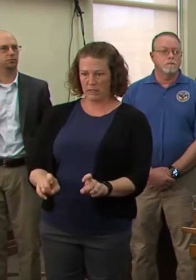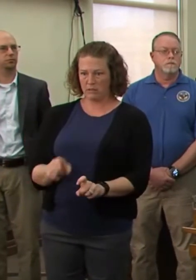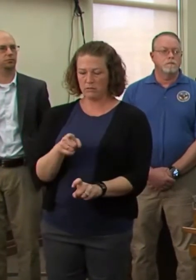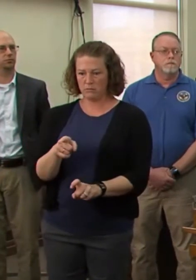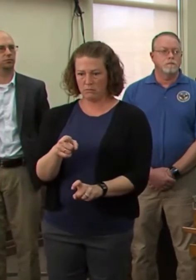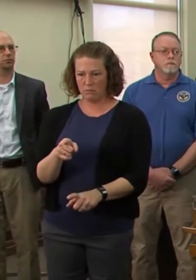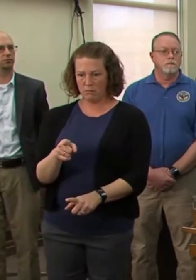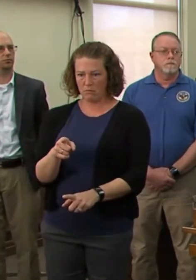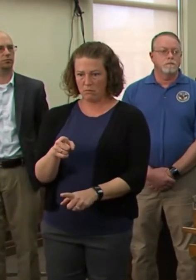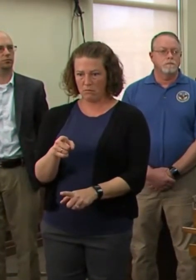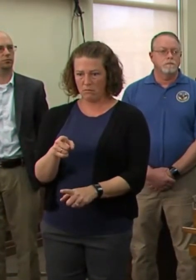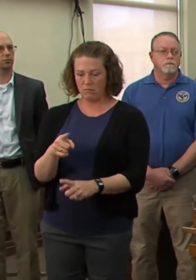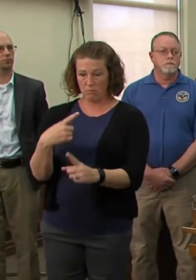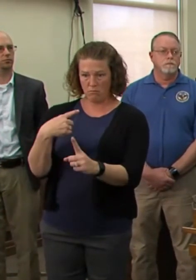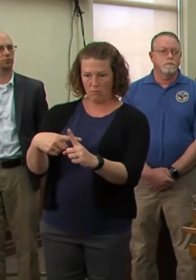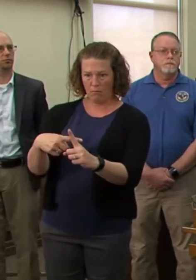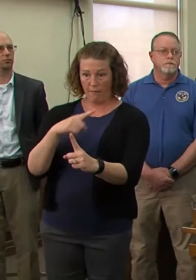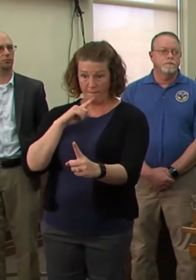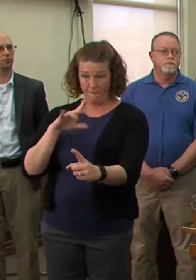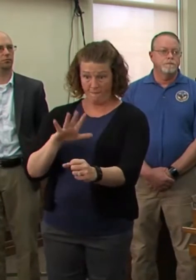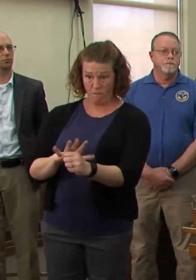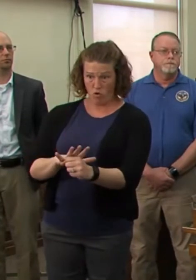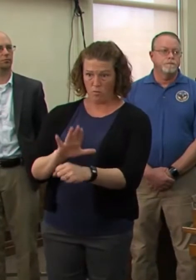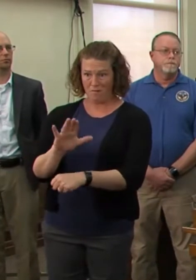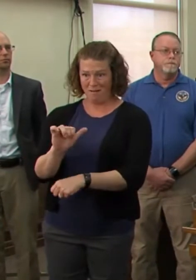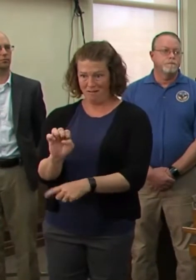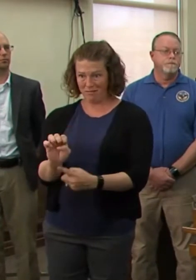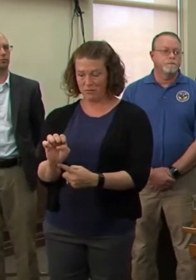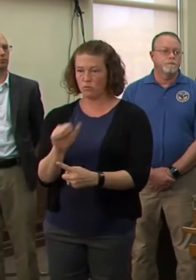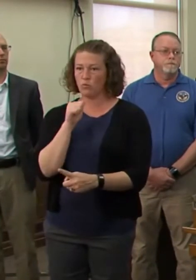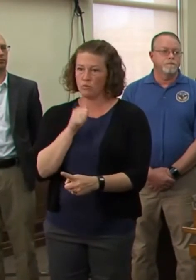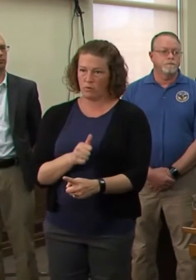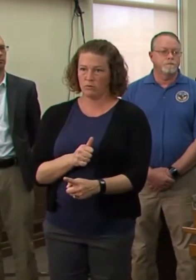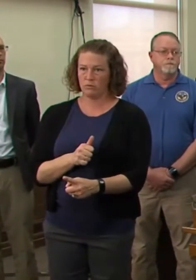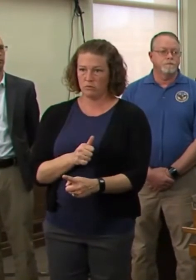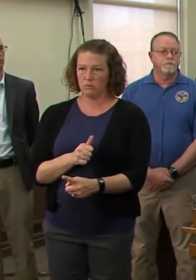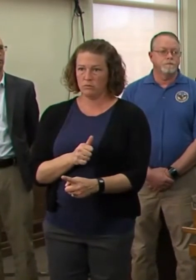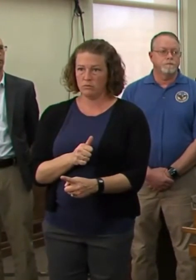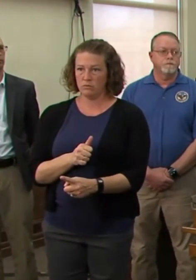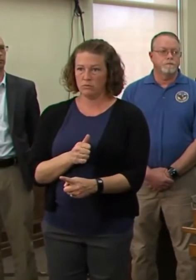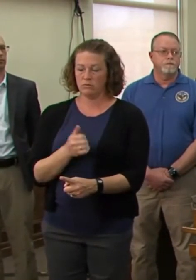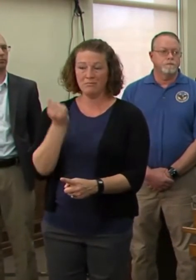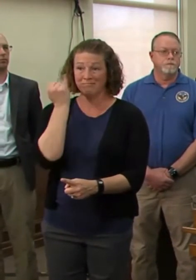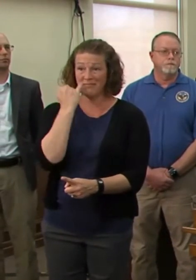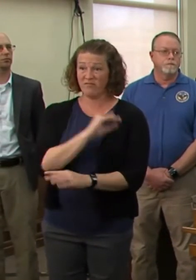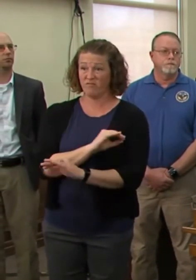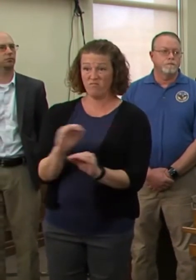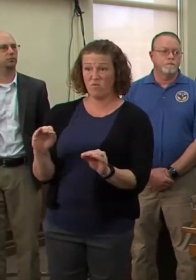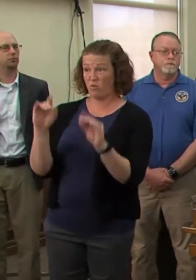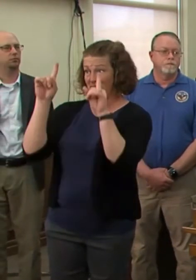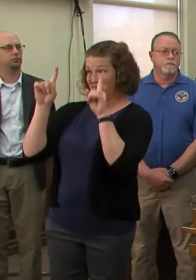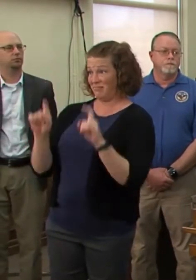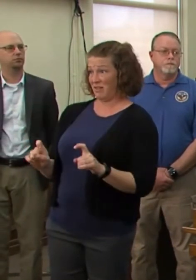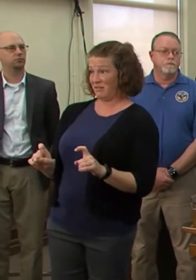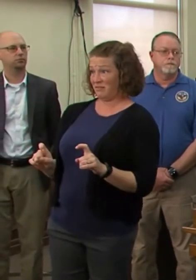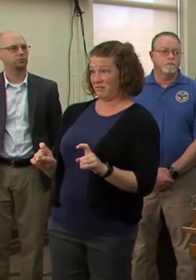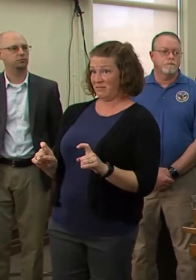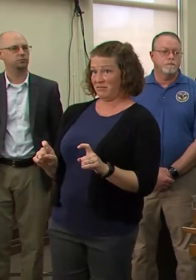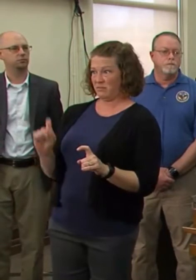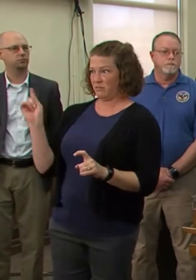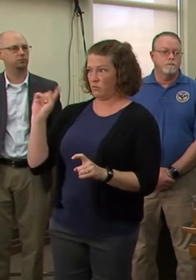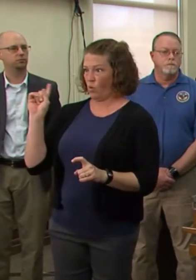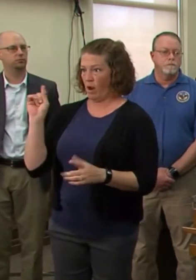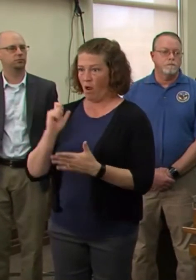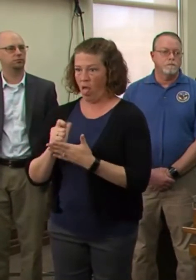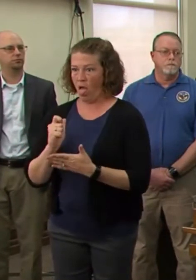in a community of vulnerable people. Um, that's a very important thing to do. If you don't have tests, you don't know where to go to make those, uh,